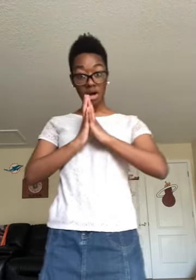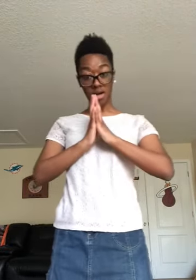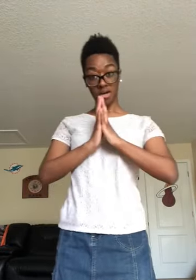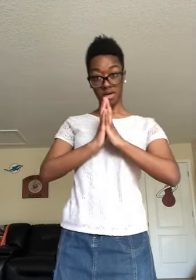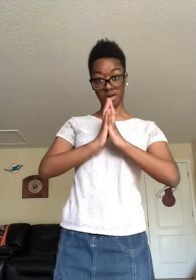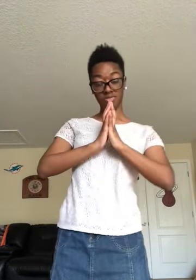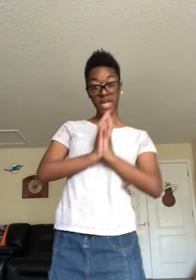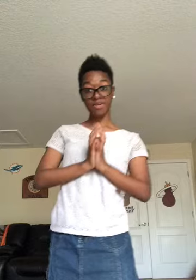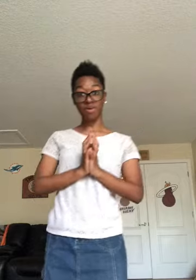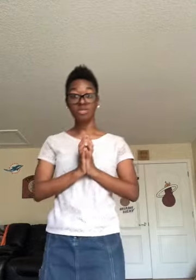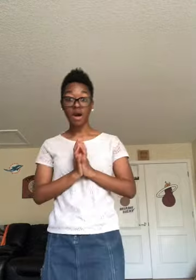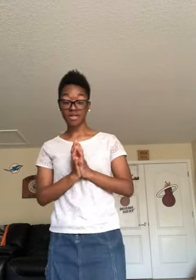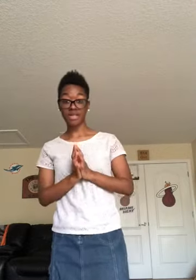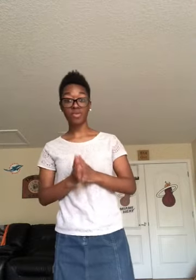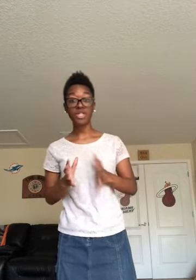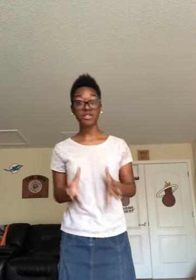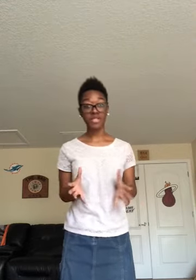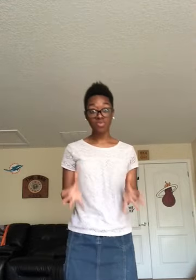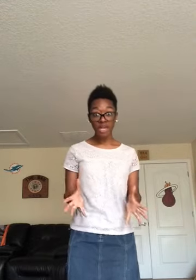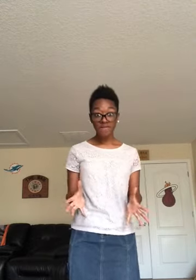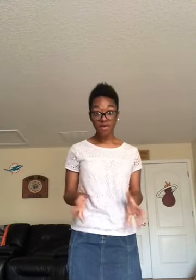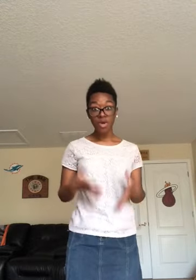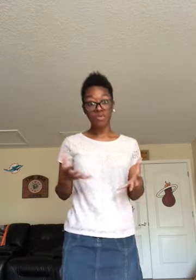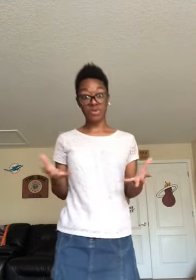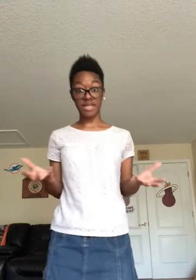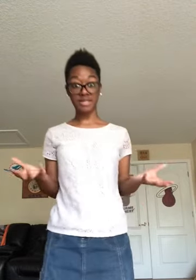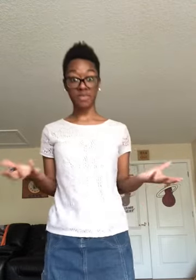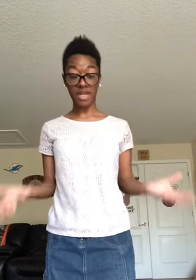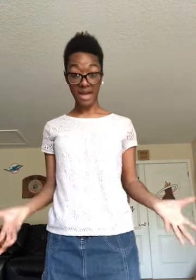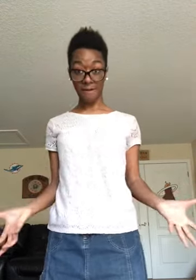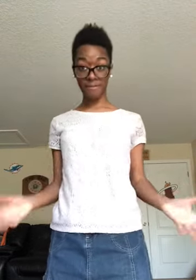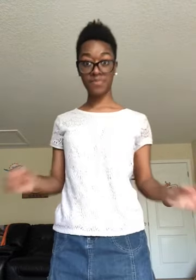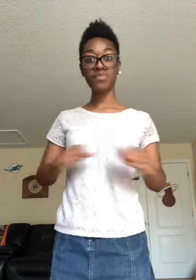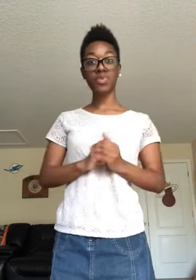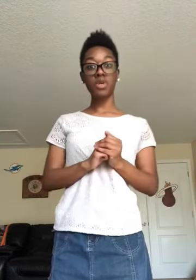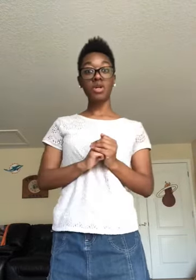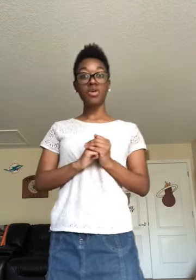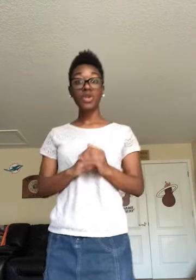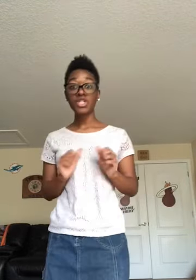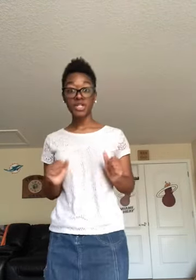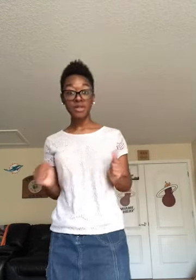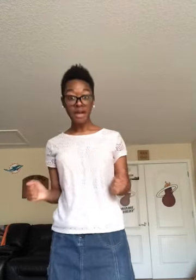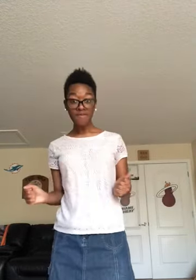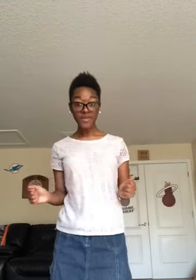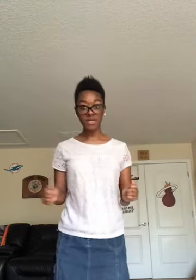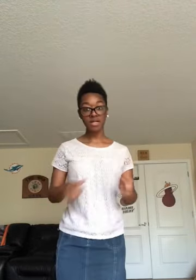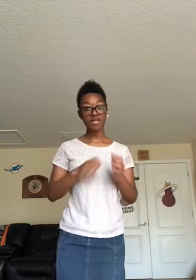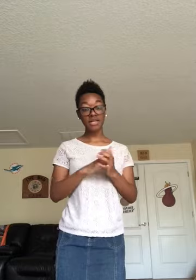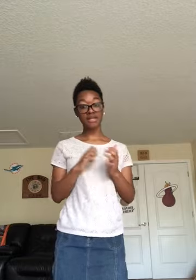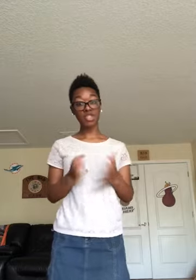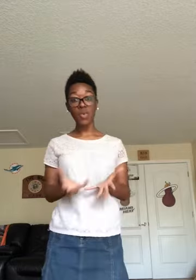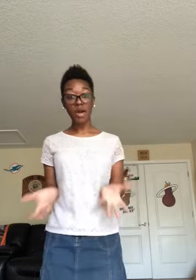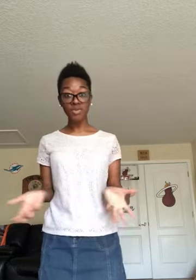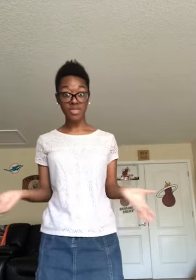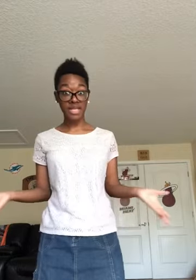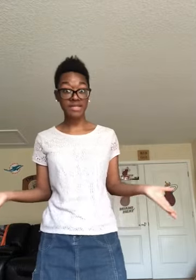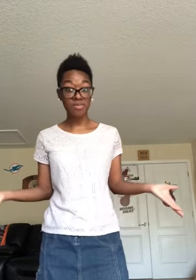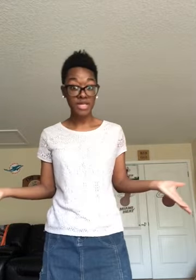This fable taught us that we should be grateful for the things that we have. We should never think that someone else will take something